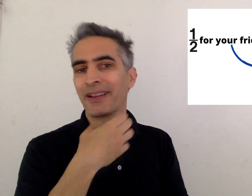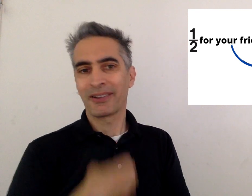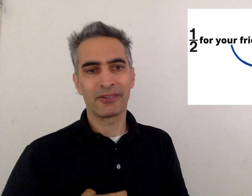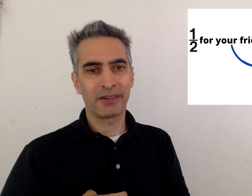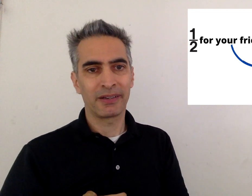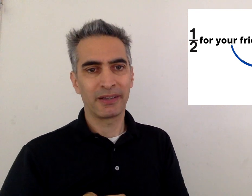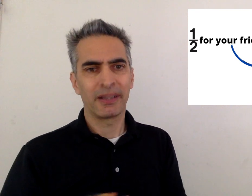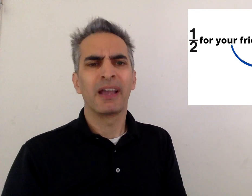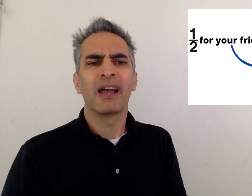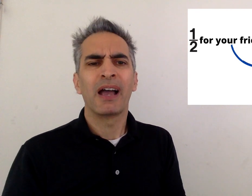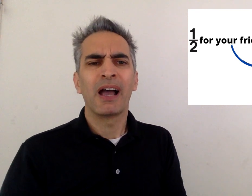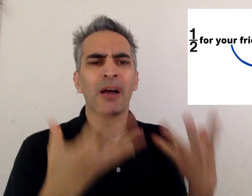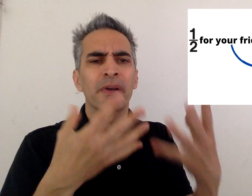Your friend's not hungry.